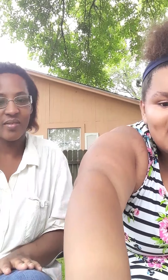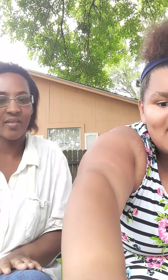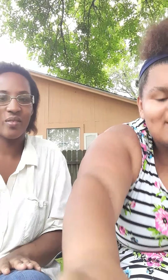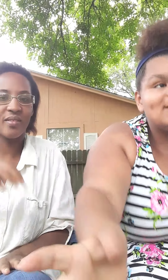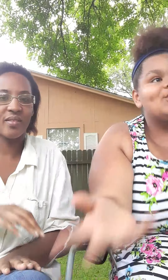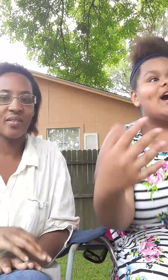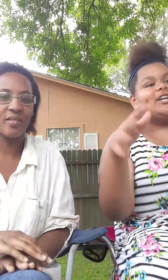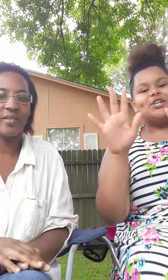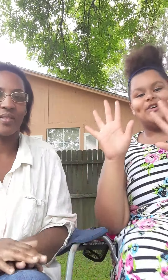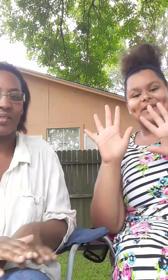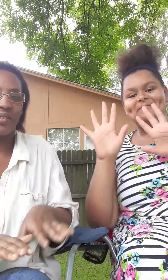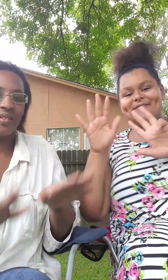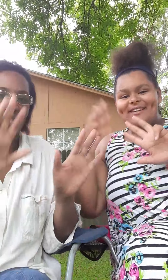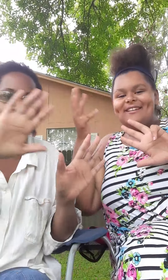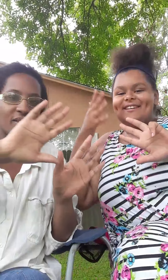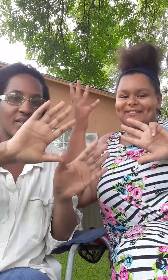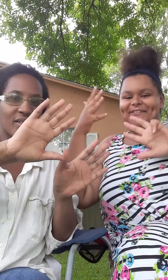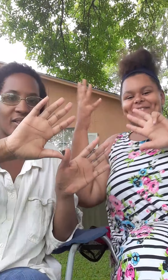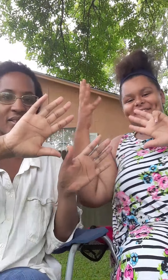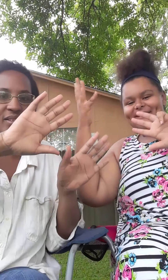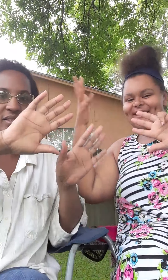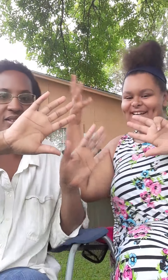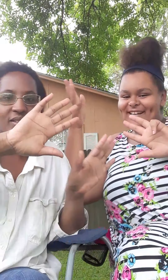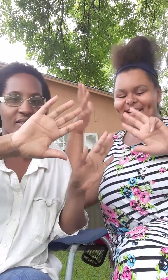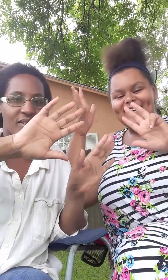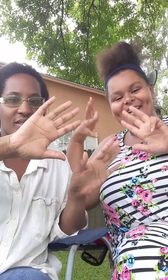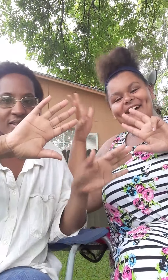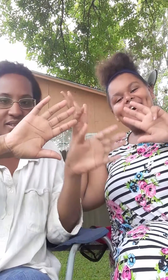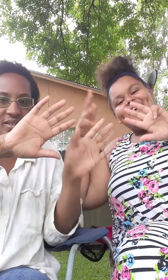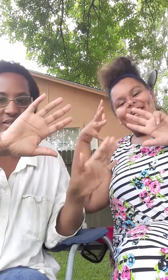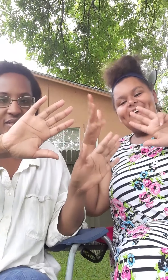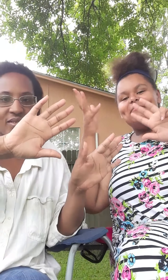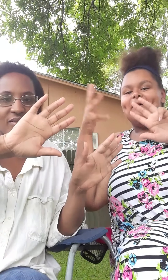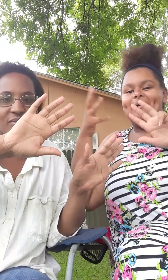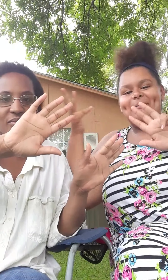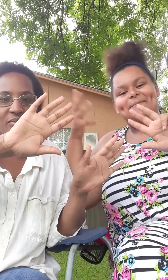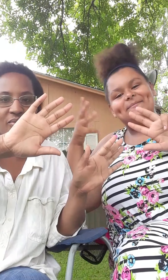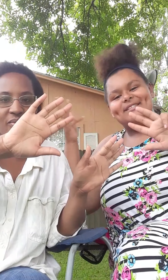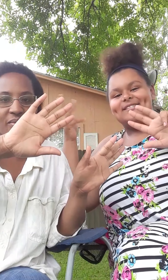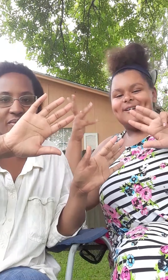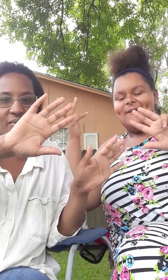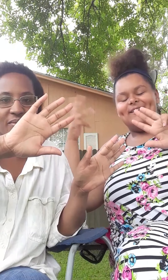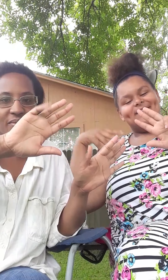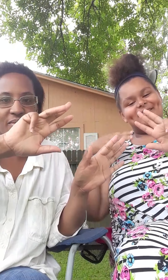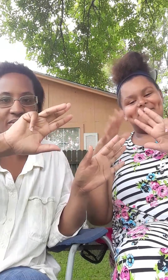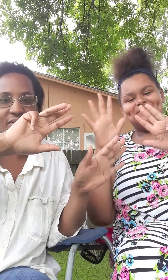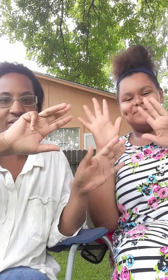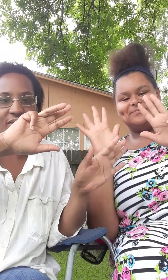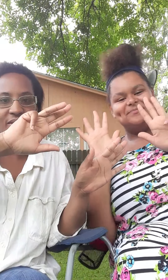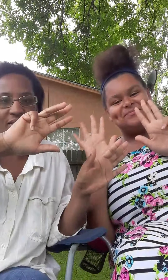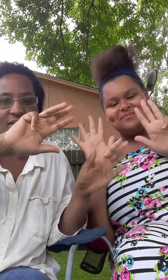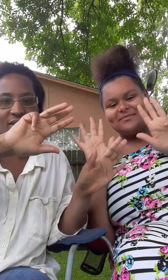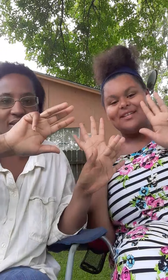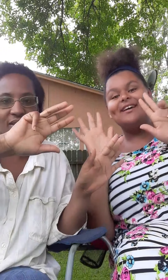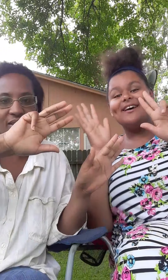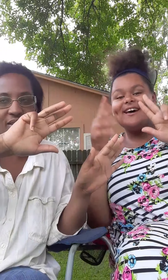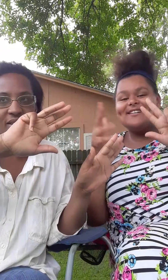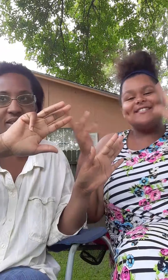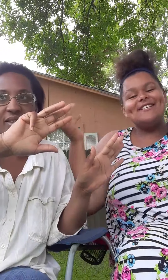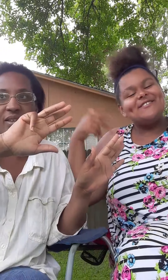You got to do it. I'm going to do it. Yeah, poppy feels is how we know. I'm like, yeah, she's